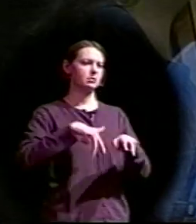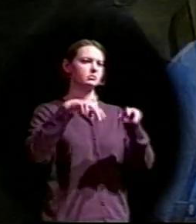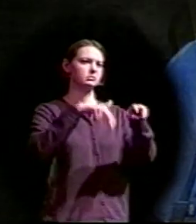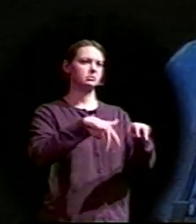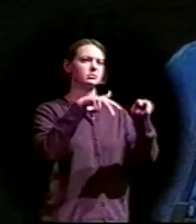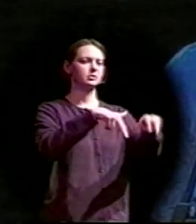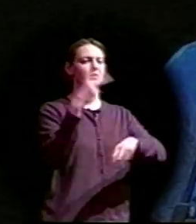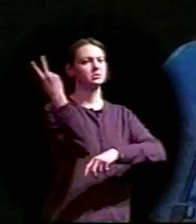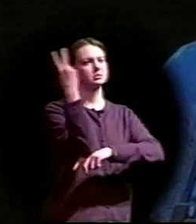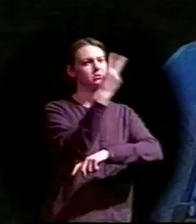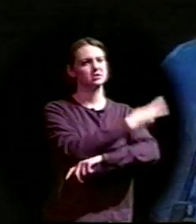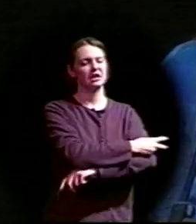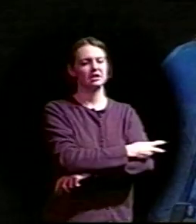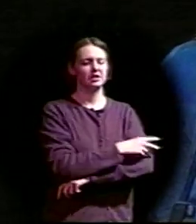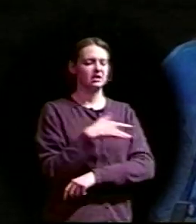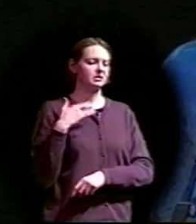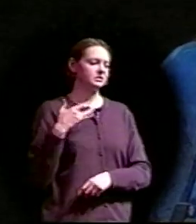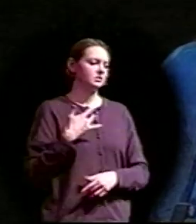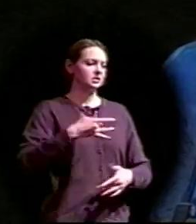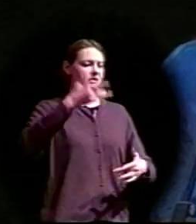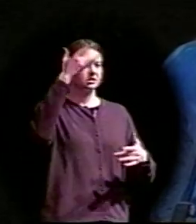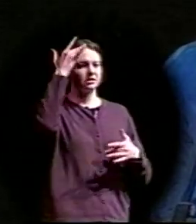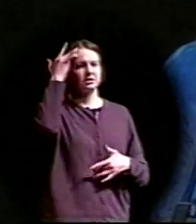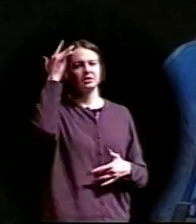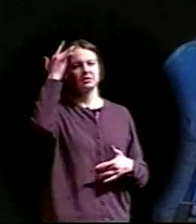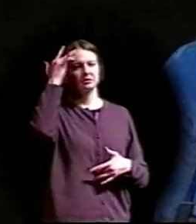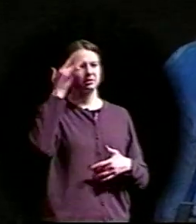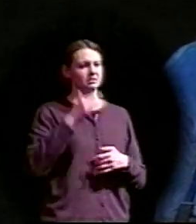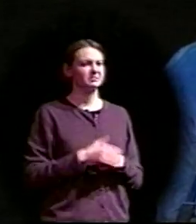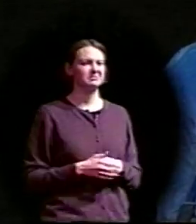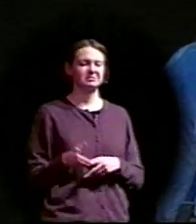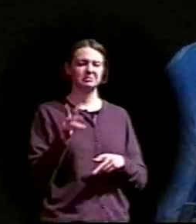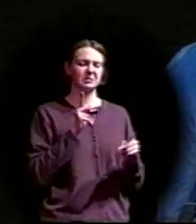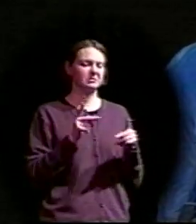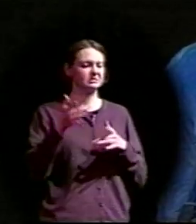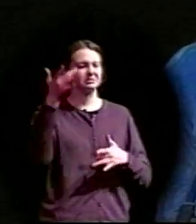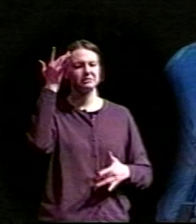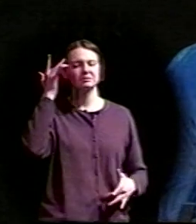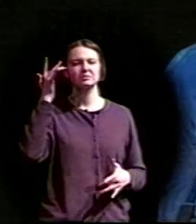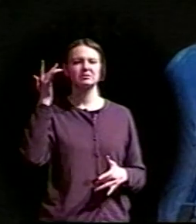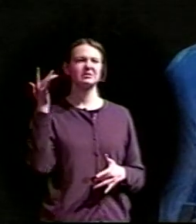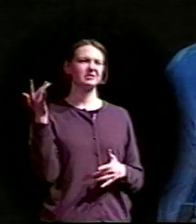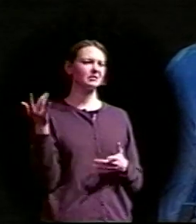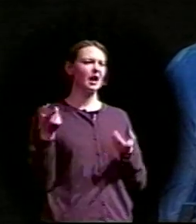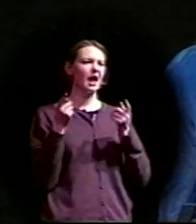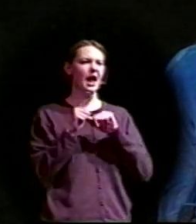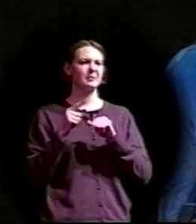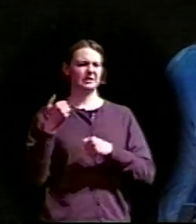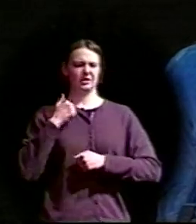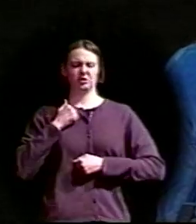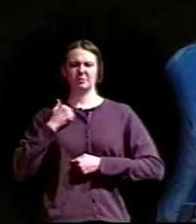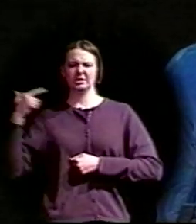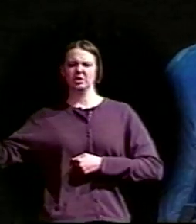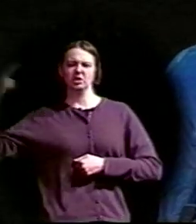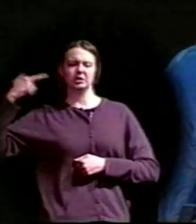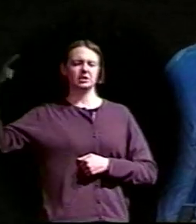unwell, men are near mutiny. Yesterday and today, deserters shot very near me, but I would not see the execution.